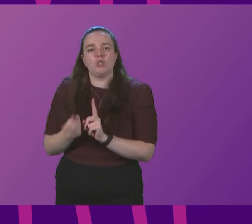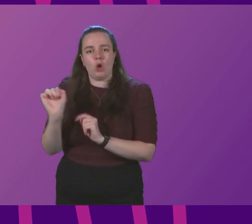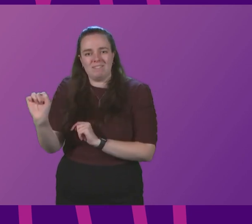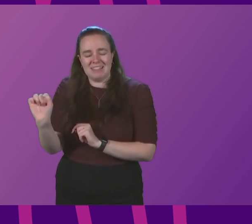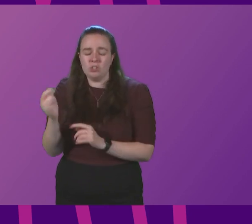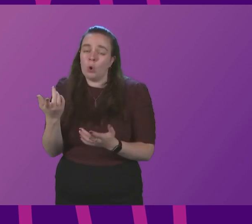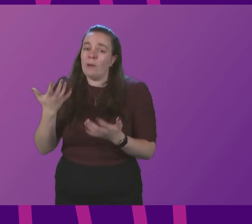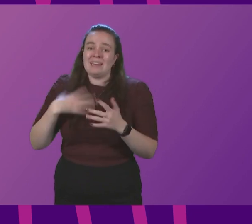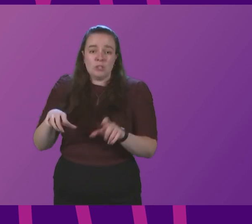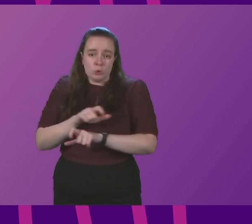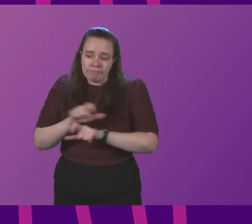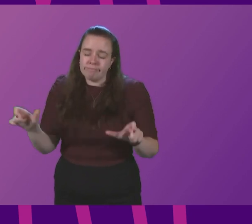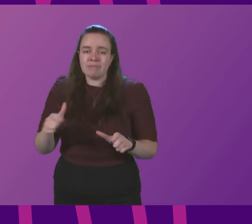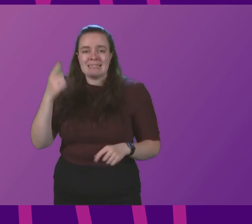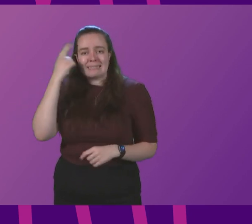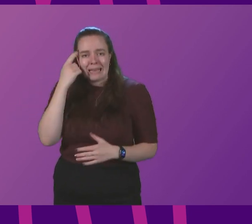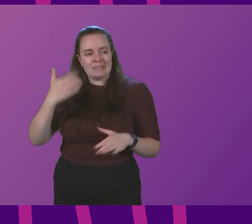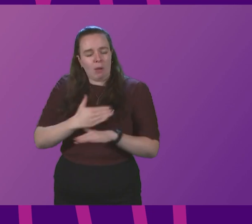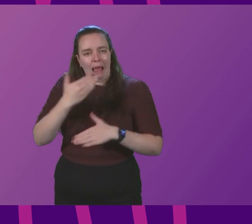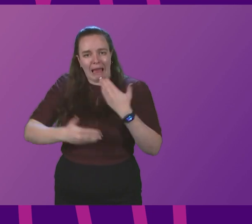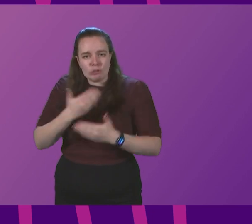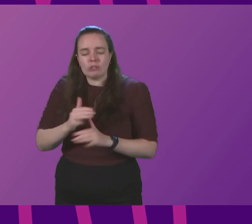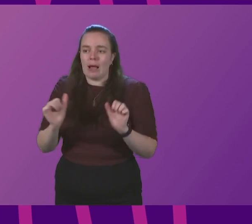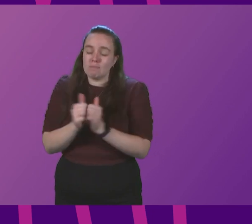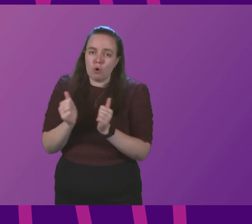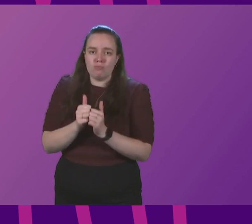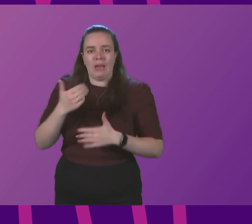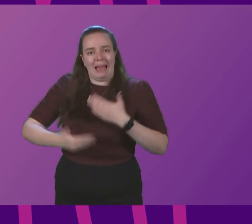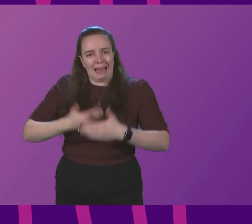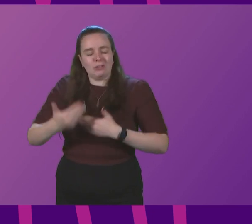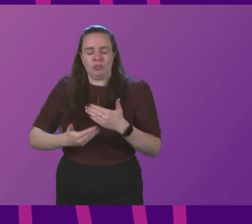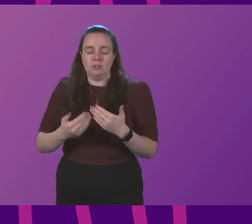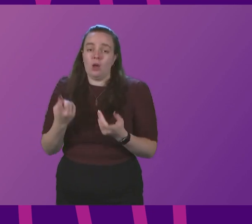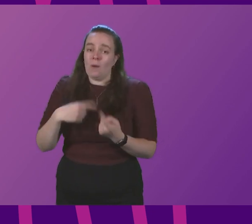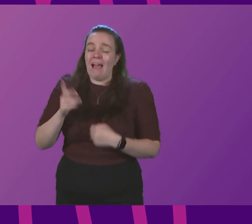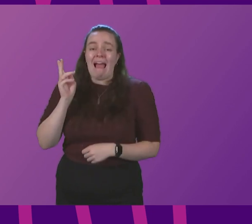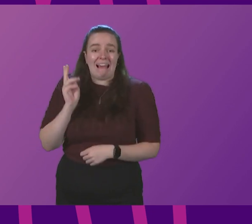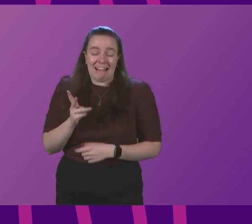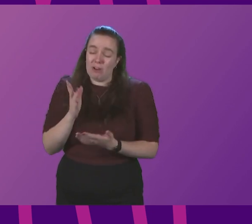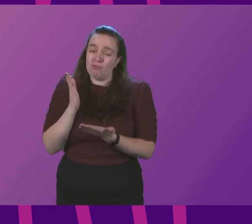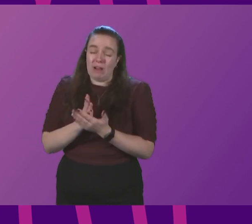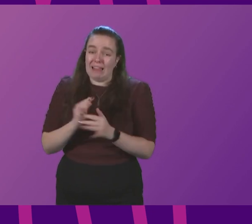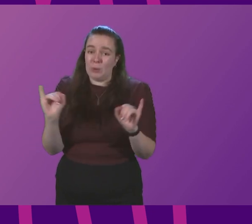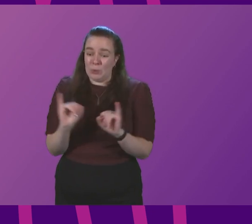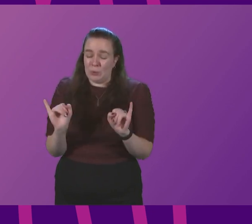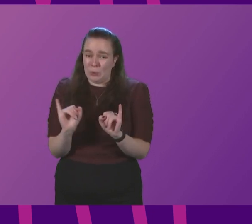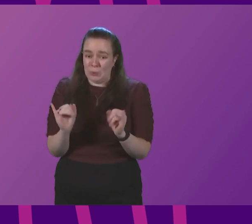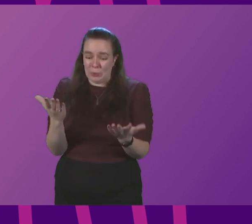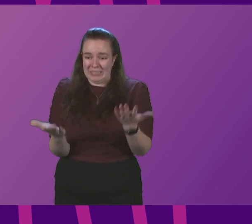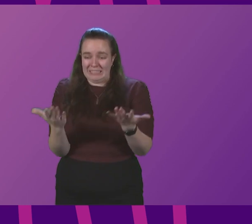we need to continue to take sensible actions, proportionate actions, but we are again in a really serious juncture of this